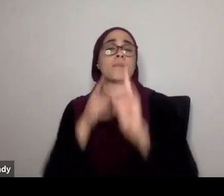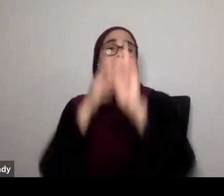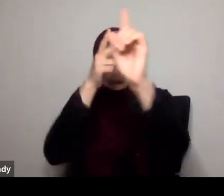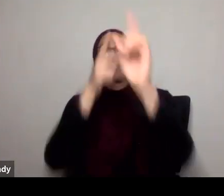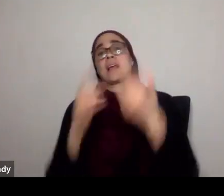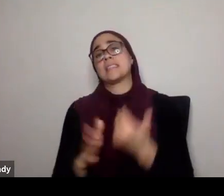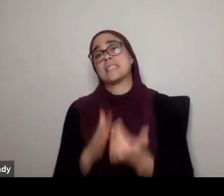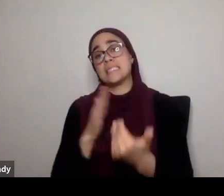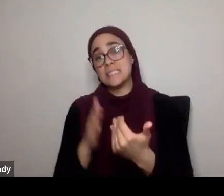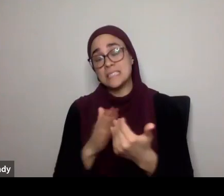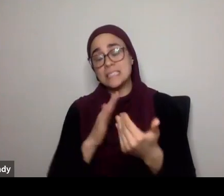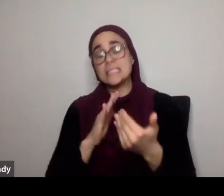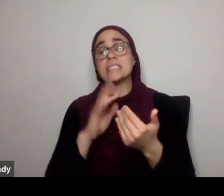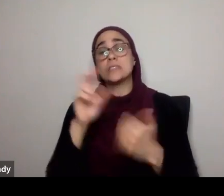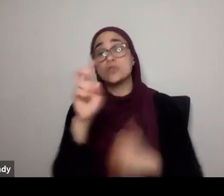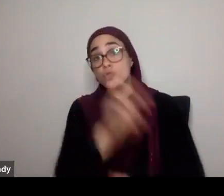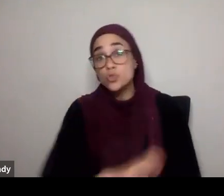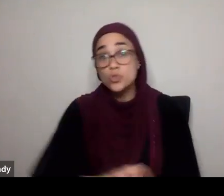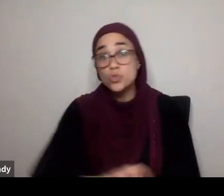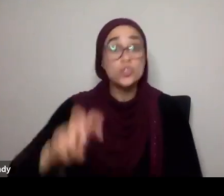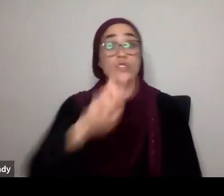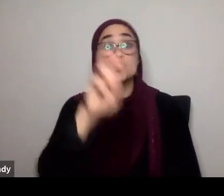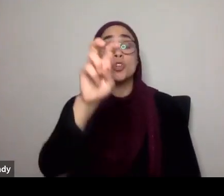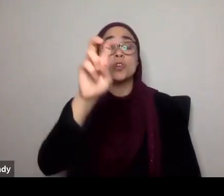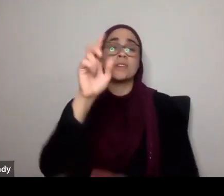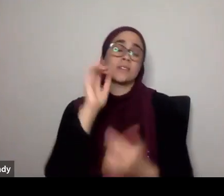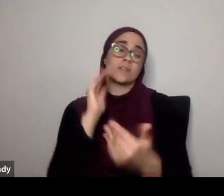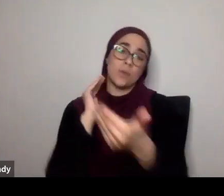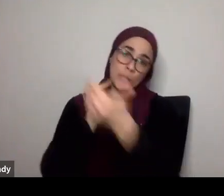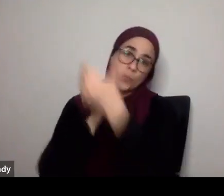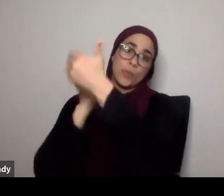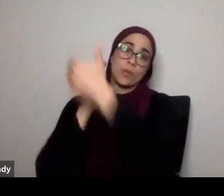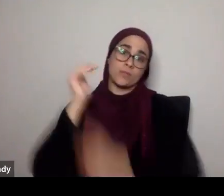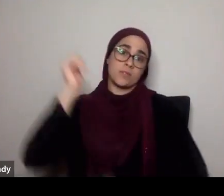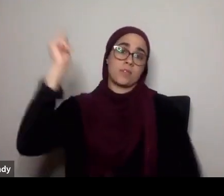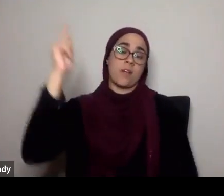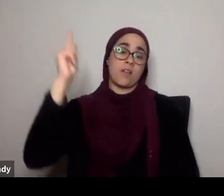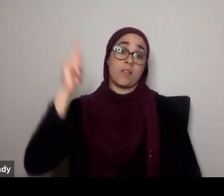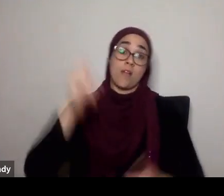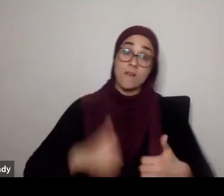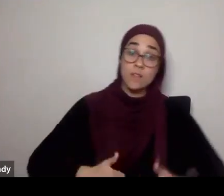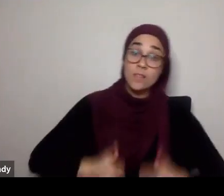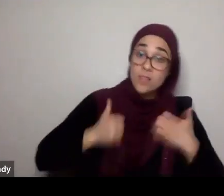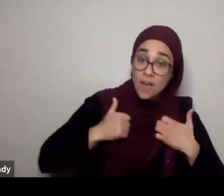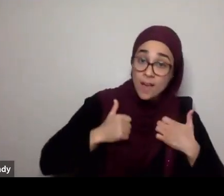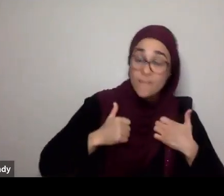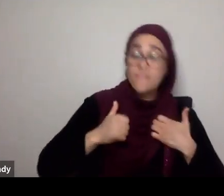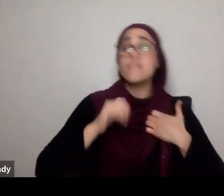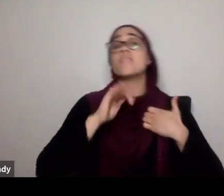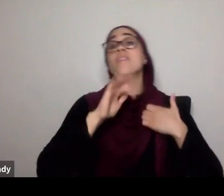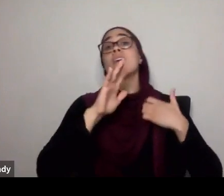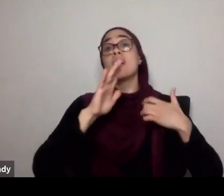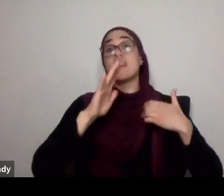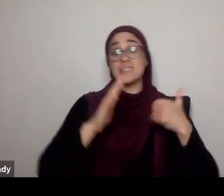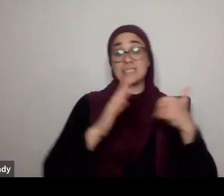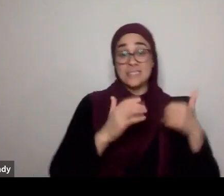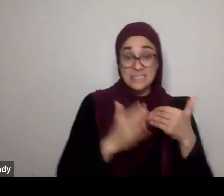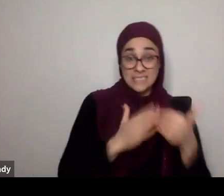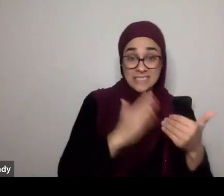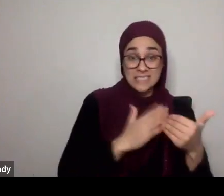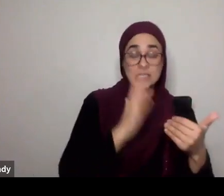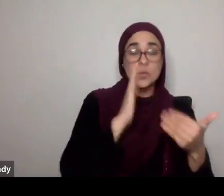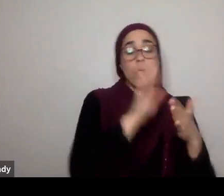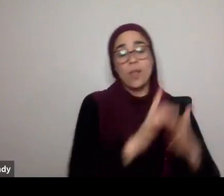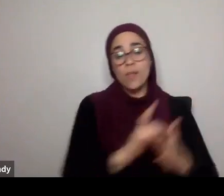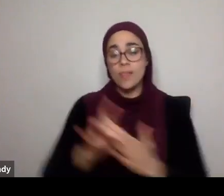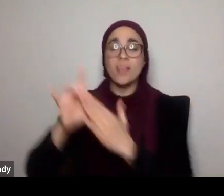the process of, attaining the ease, in dunya, and attaining the ease, which will, allow you to get, to the ease of